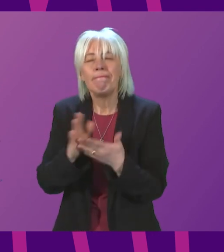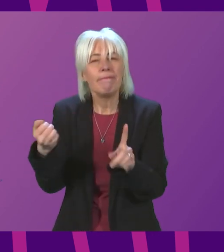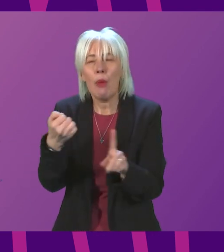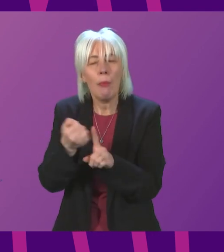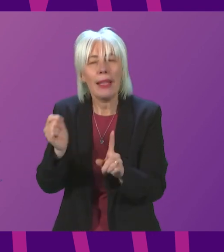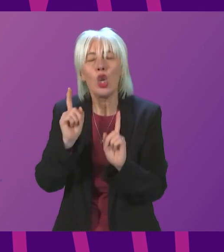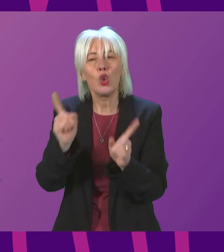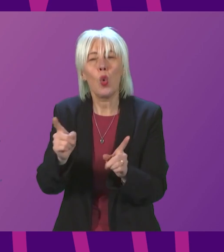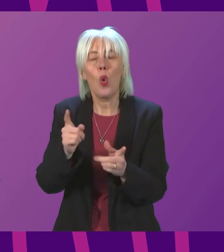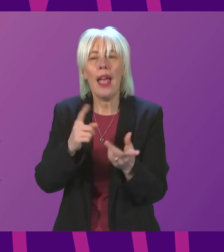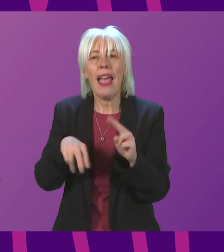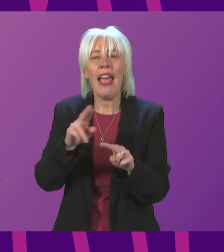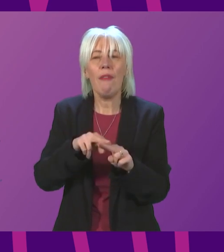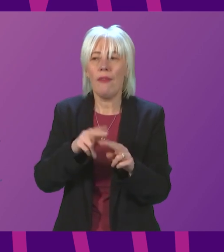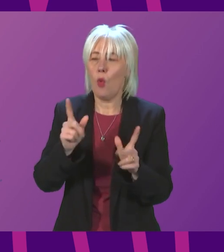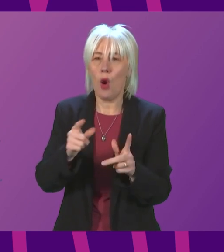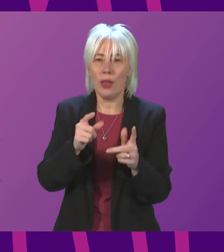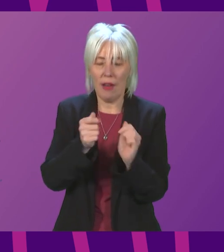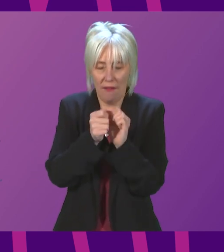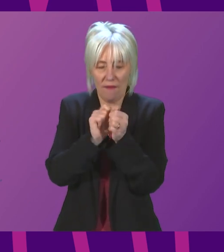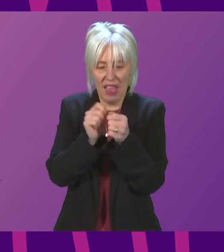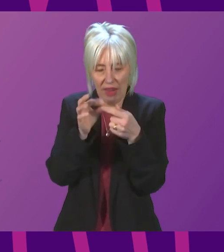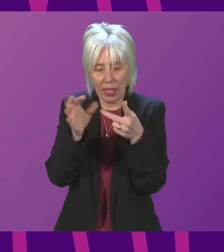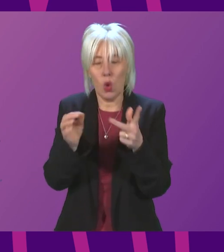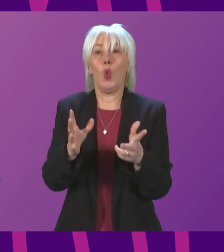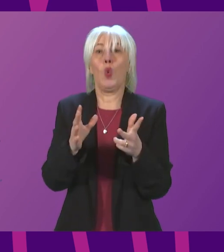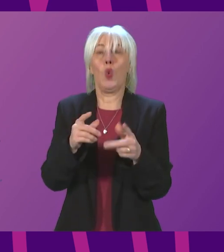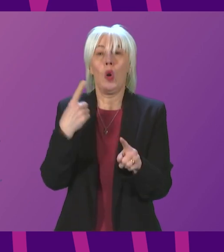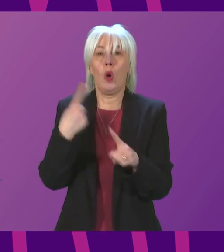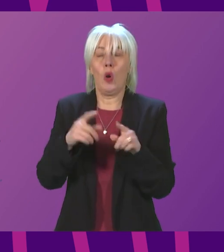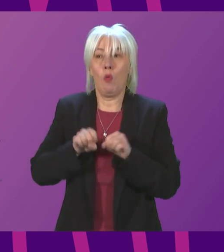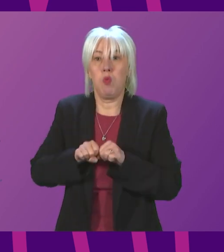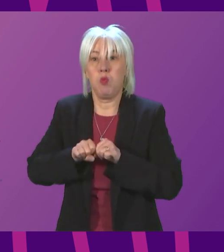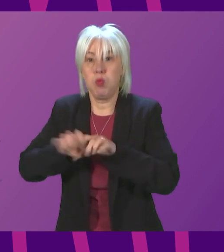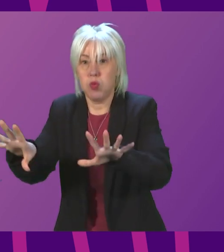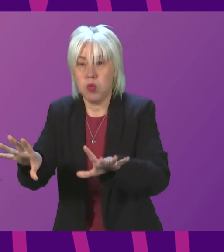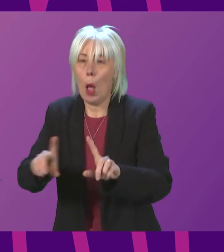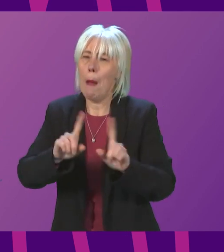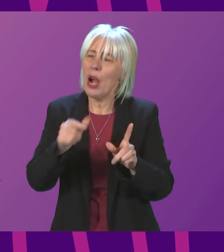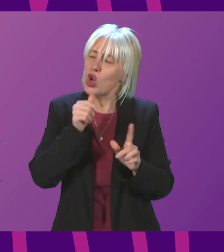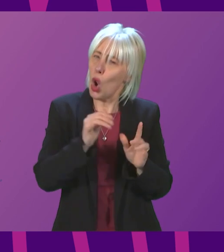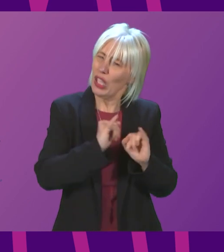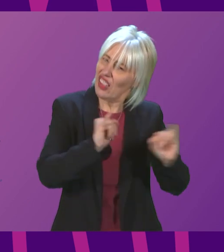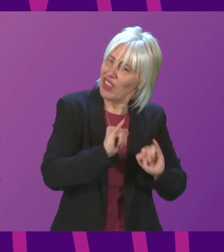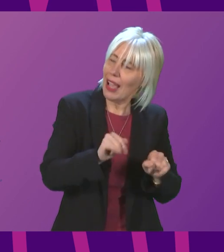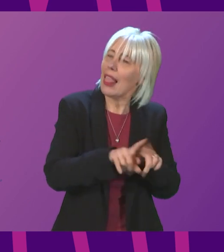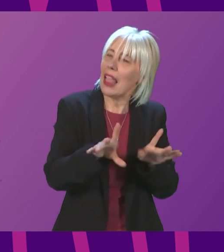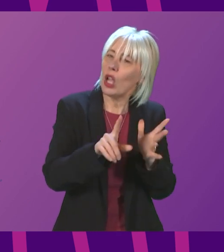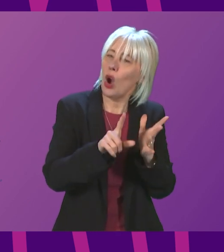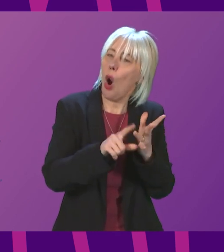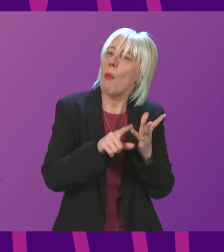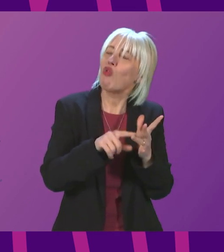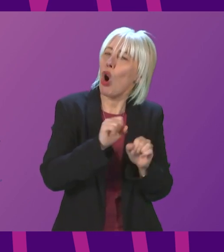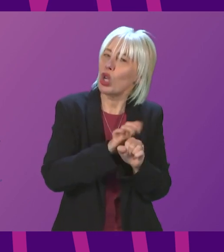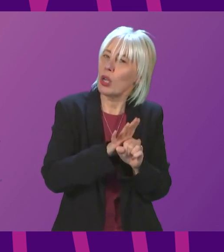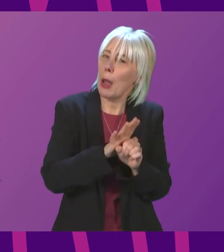to reason that if we face a variant that is very highly transmissible but less severe, like Omicron, that will demand